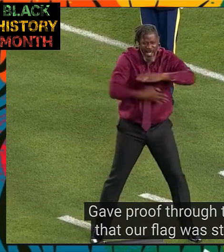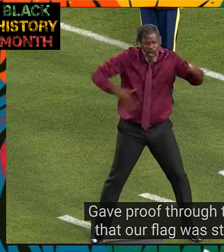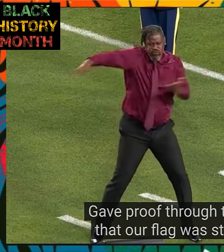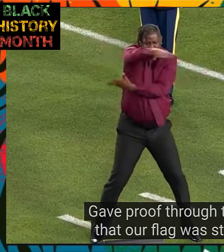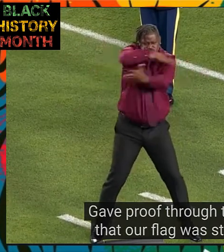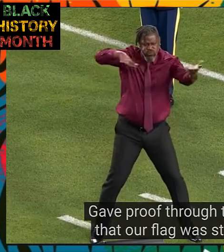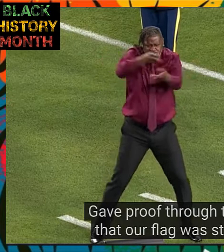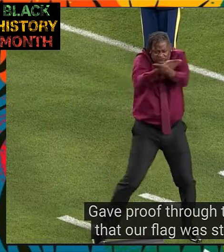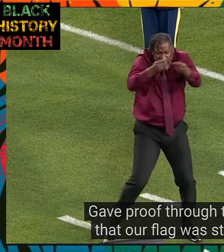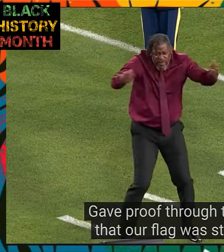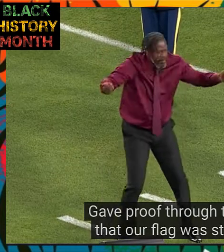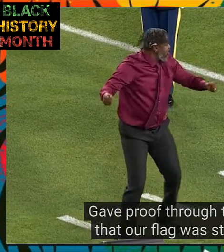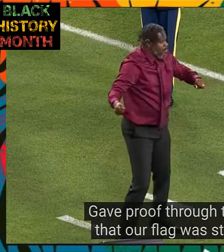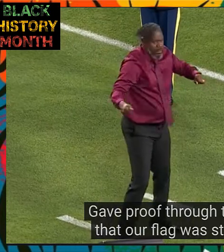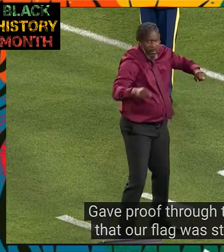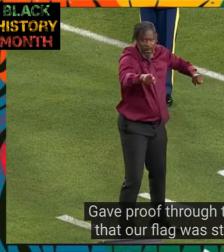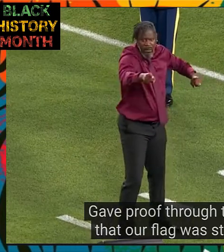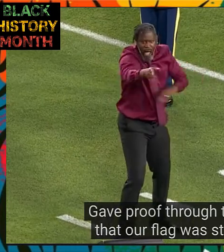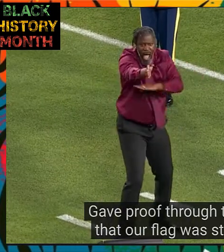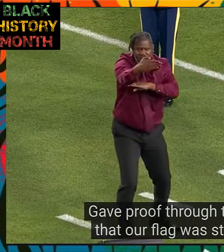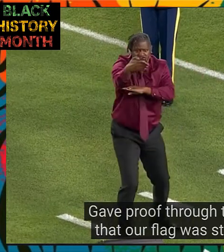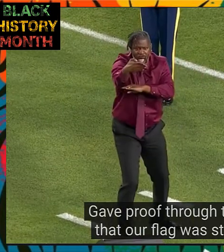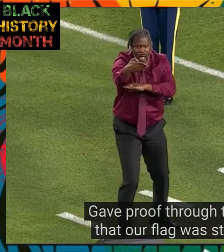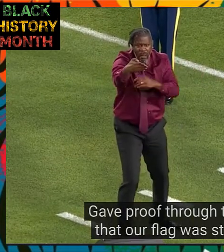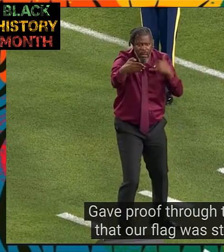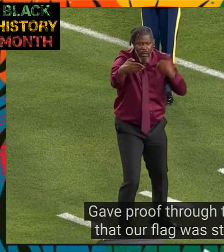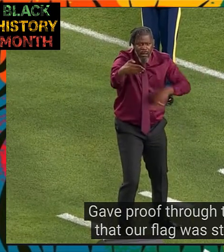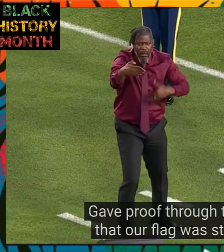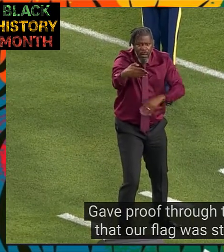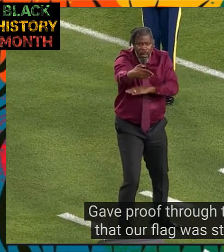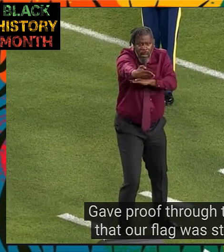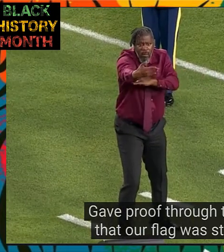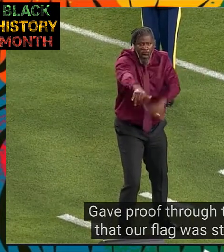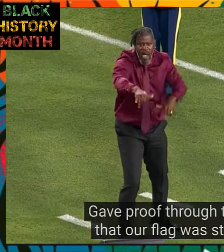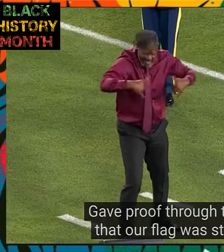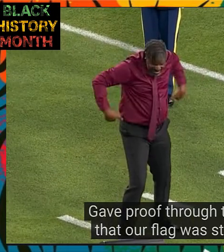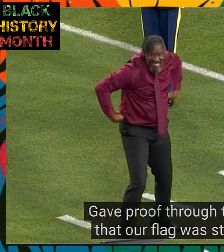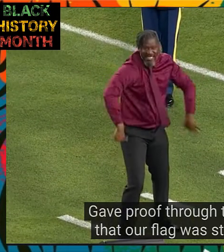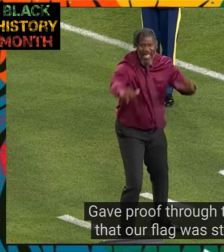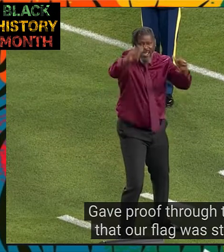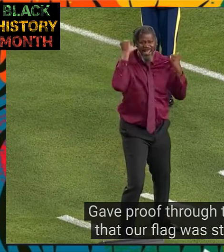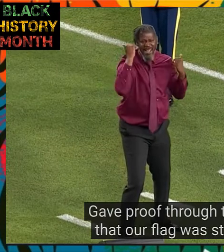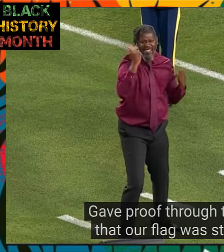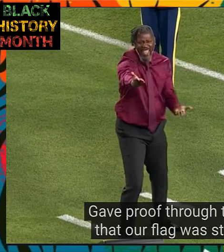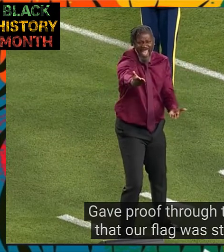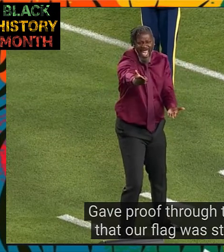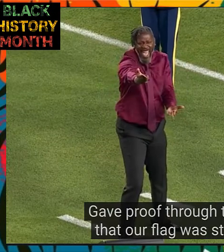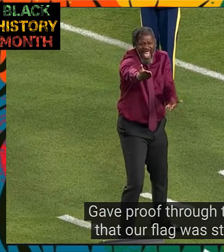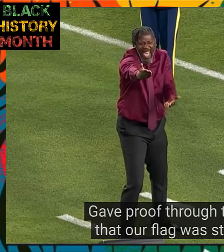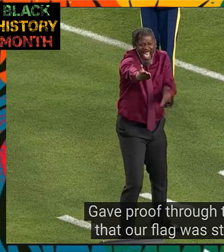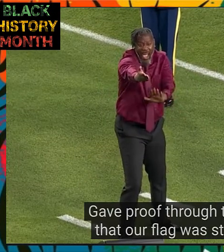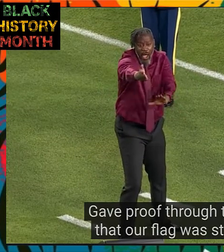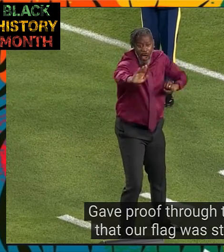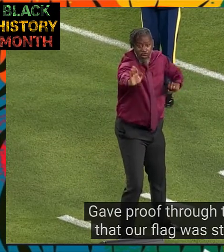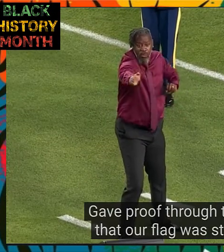that I planned We're still there,